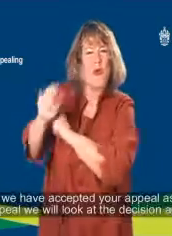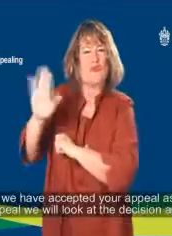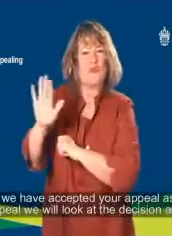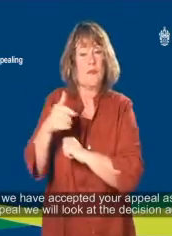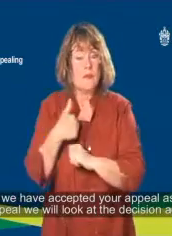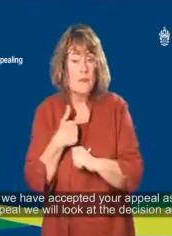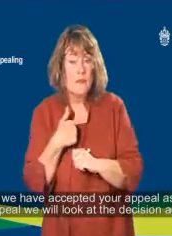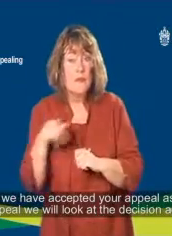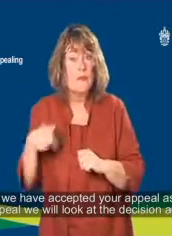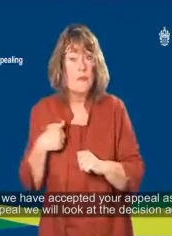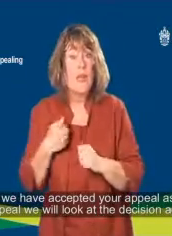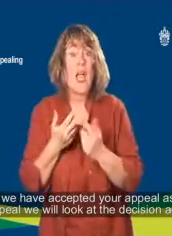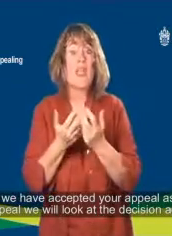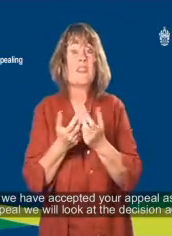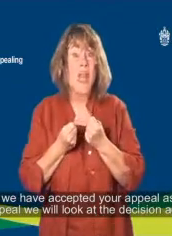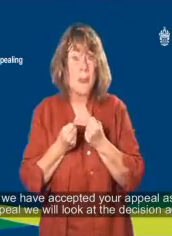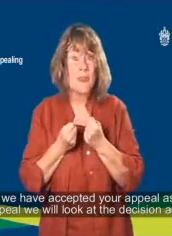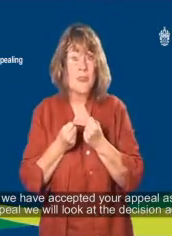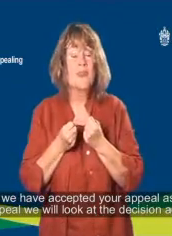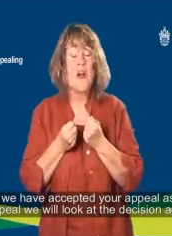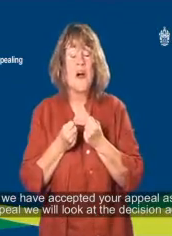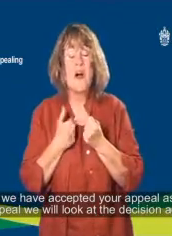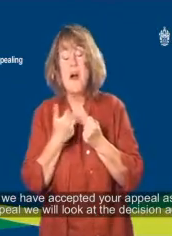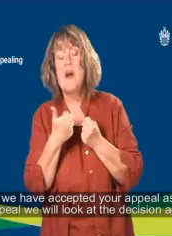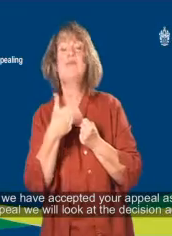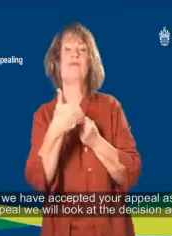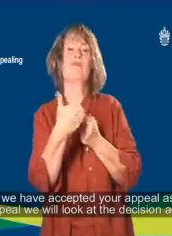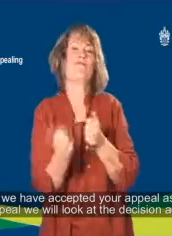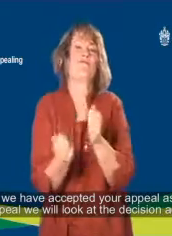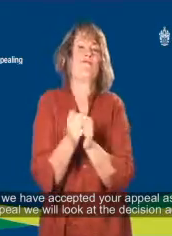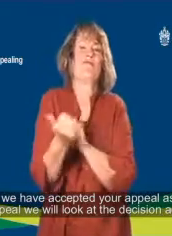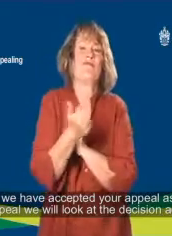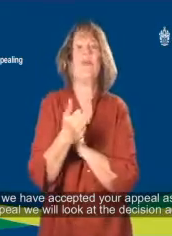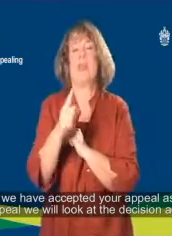Once we have accepted your appeal as a valid appeal we will look at the decision again